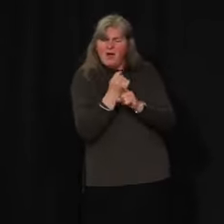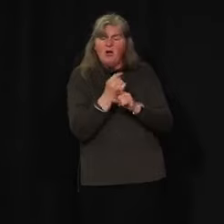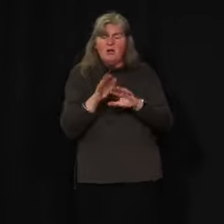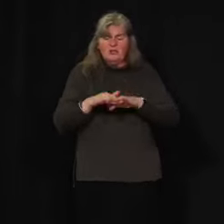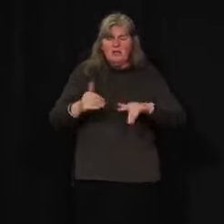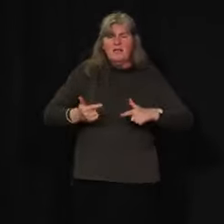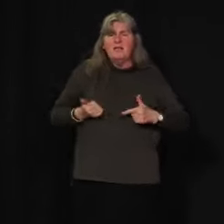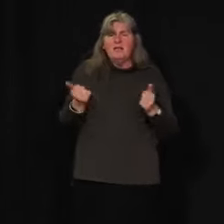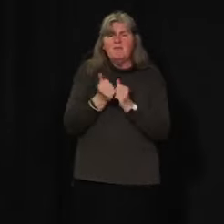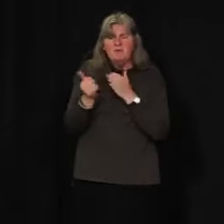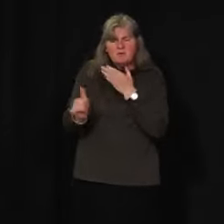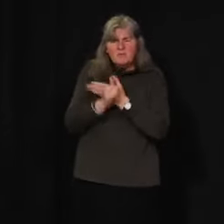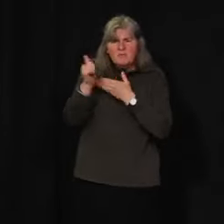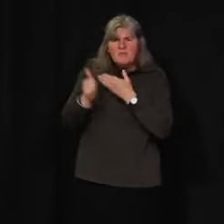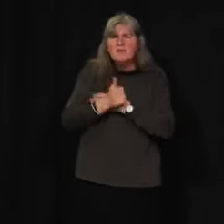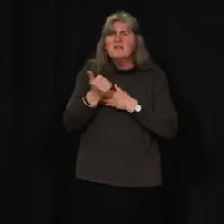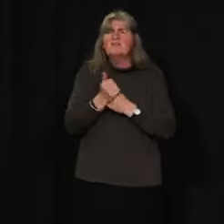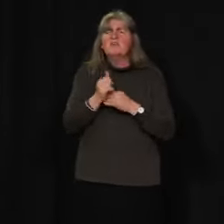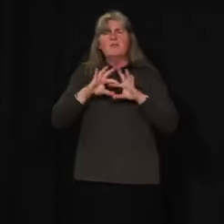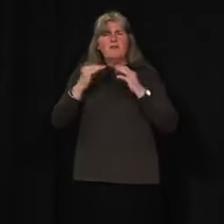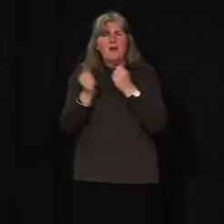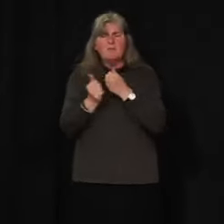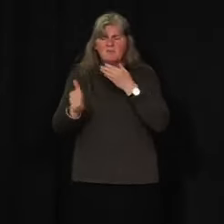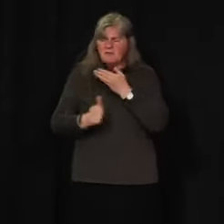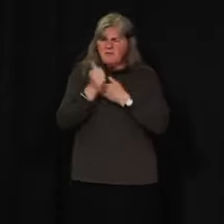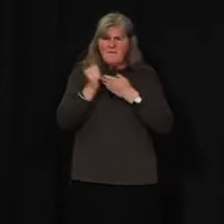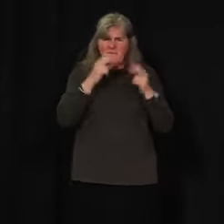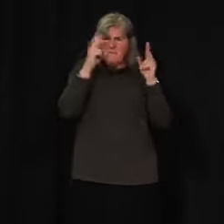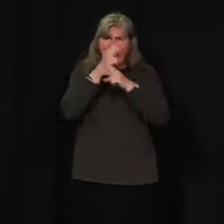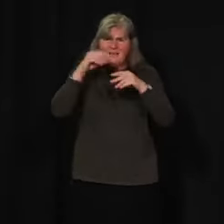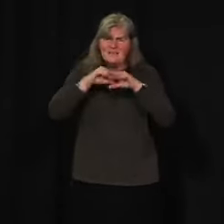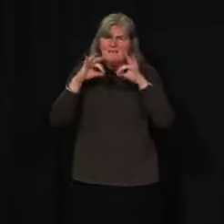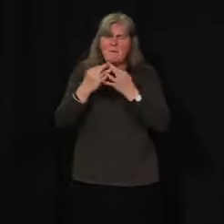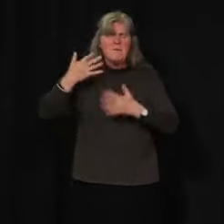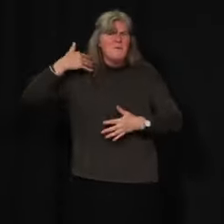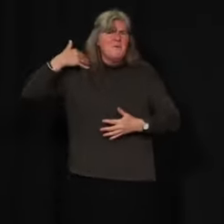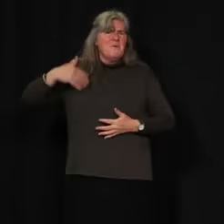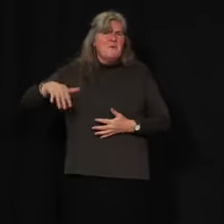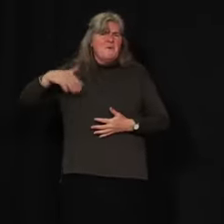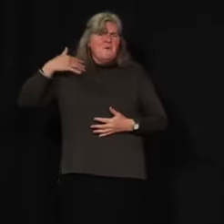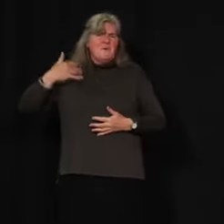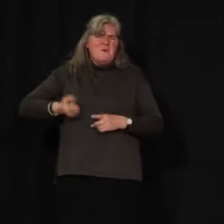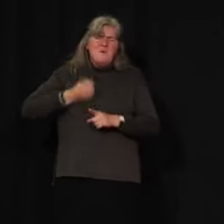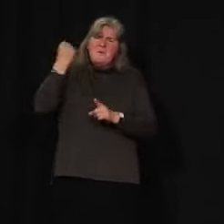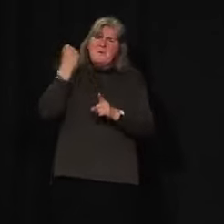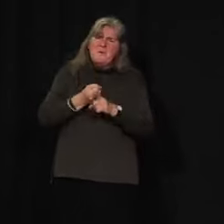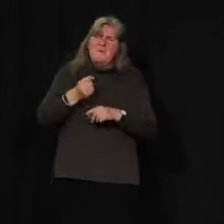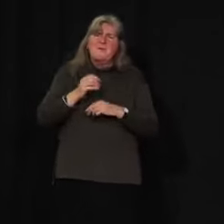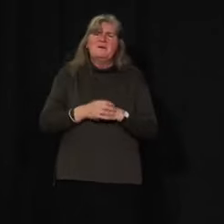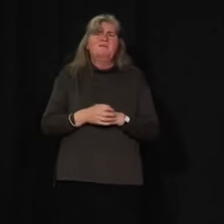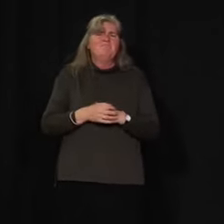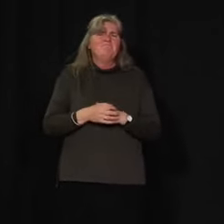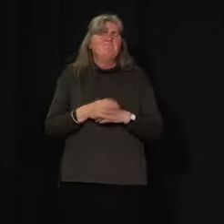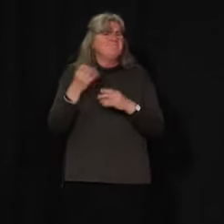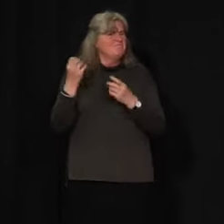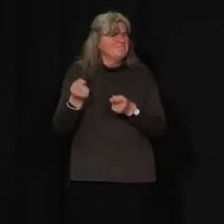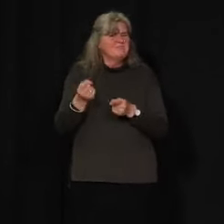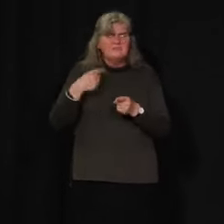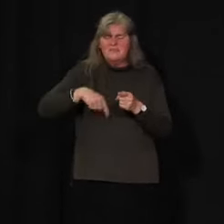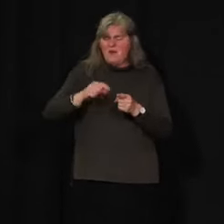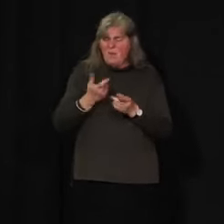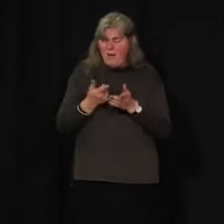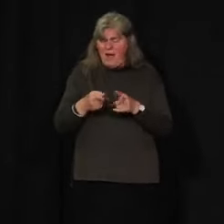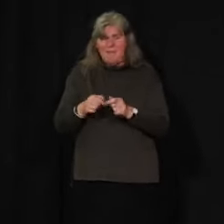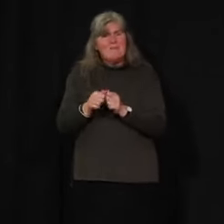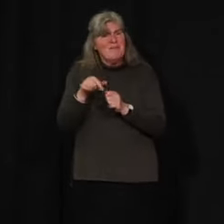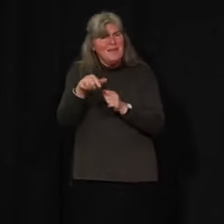families with domestic violence. And I'm worried about patients when medical care is delayed either by themselves or the healthcare system